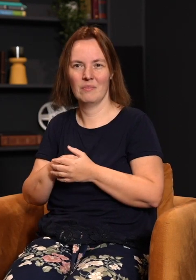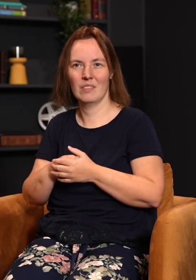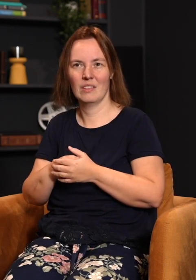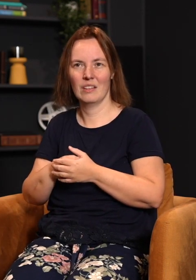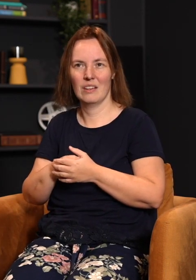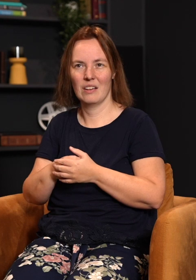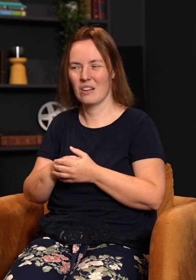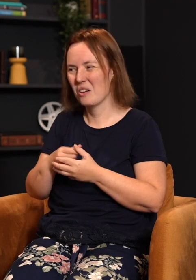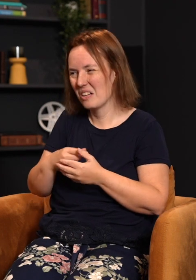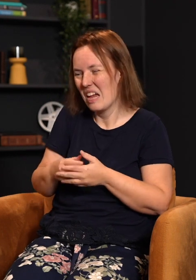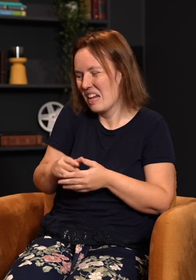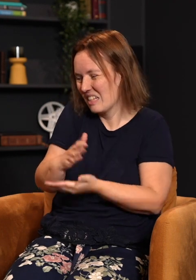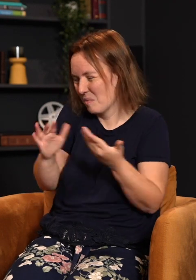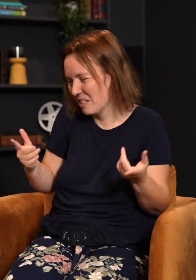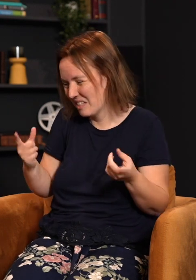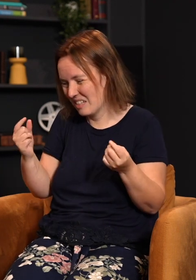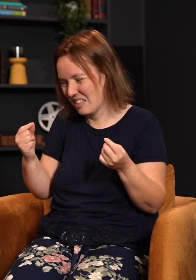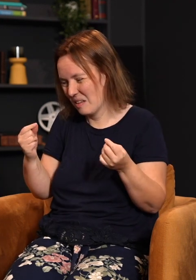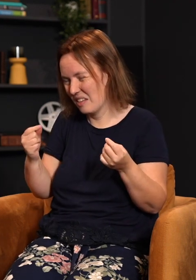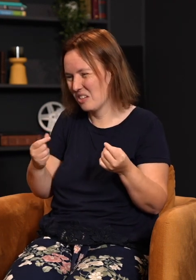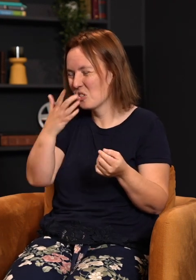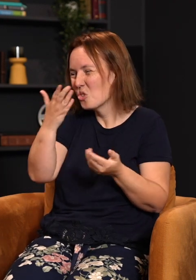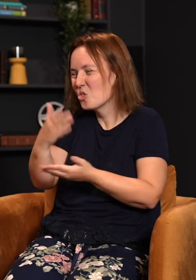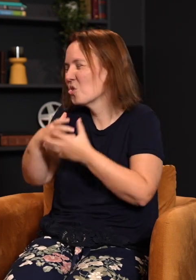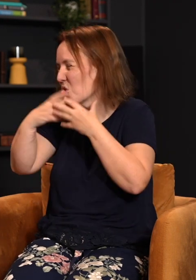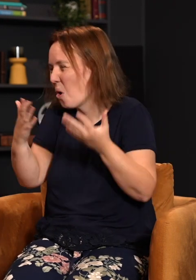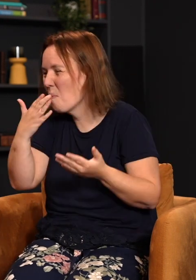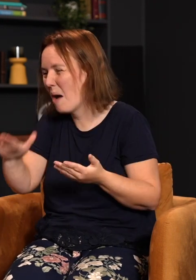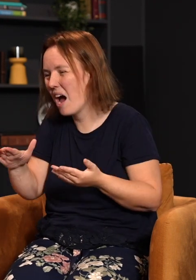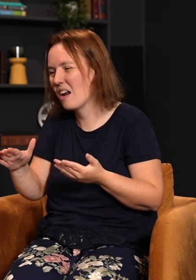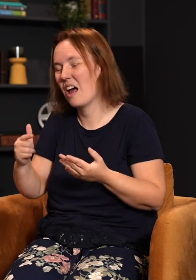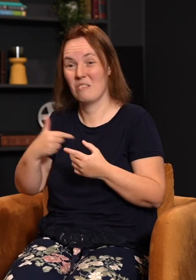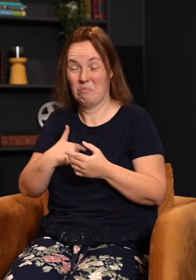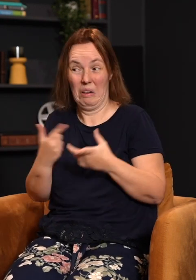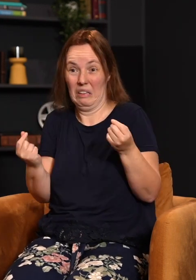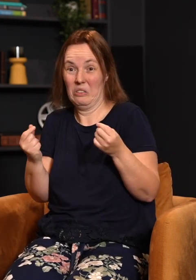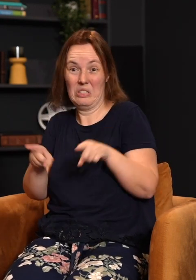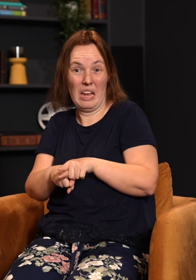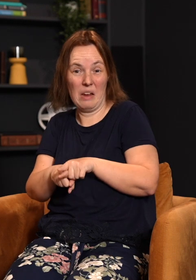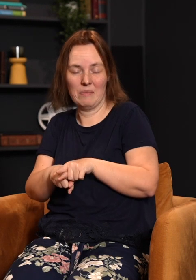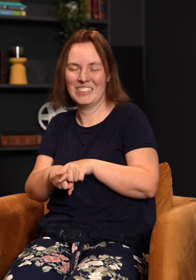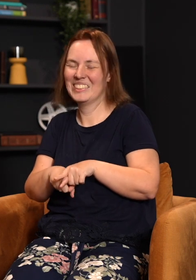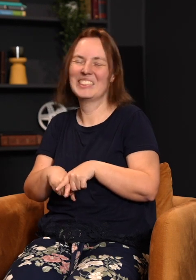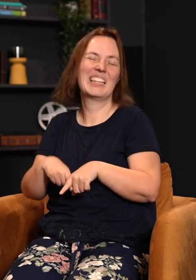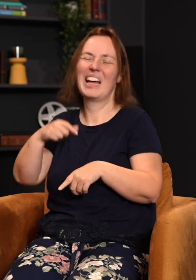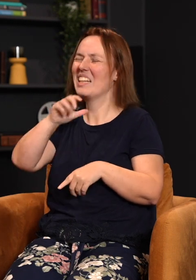Somebody does the smallest little thing, it's, oh, they're so bad, they're this and that, whatever. We do the same thing. We well, I didn't mean that. That's not what I meant, is we justify